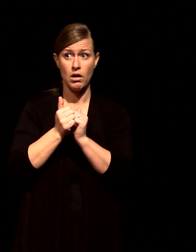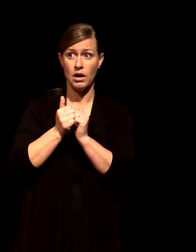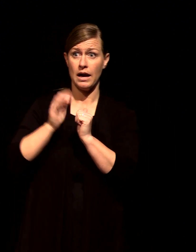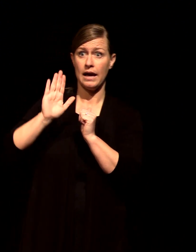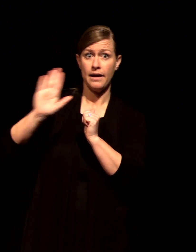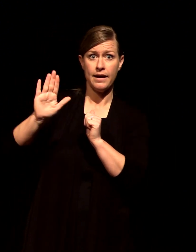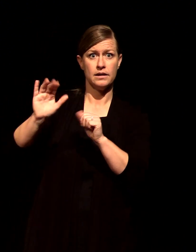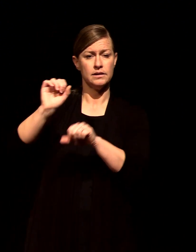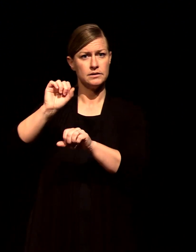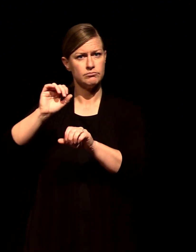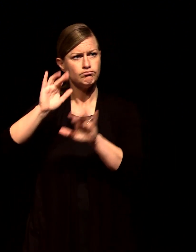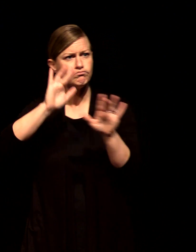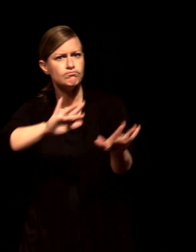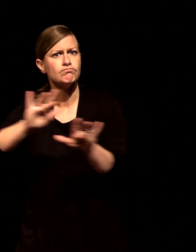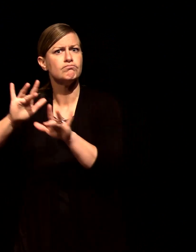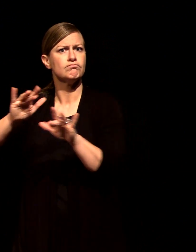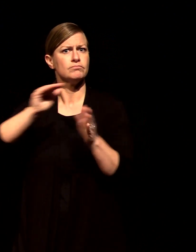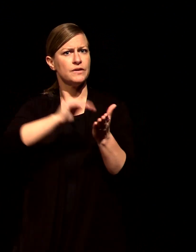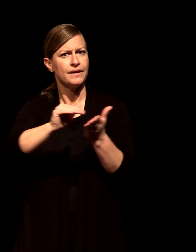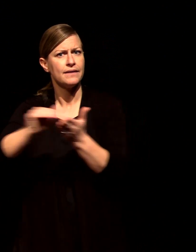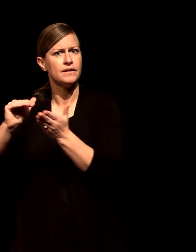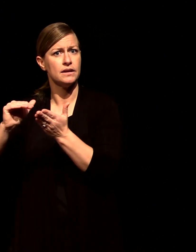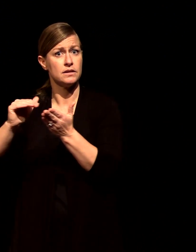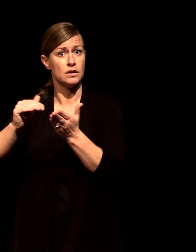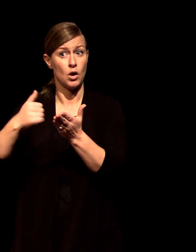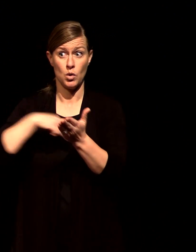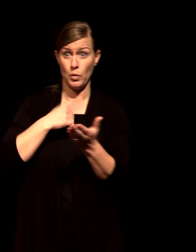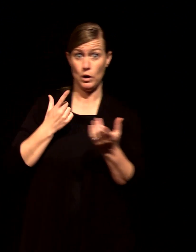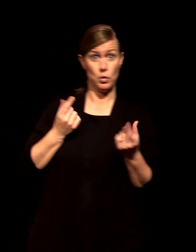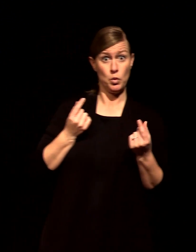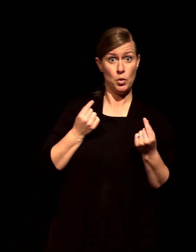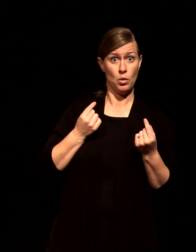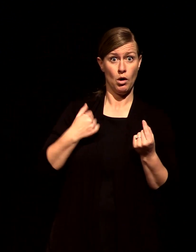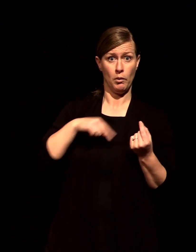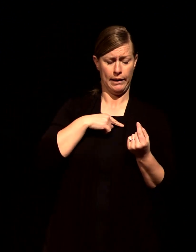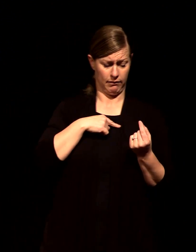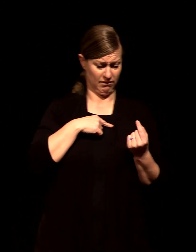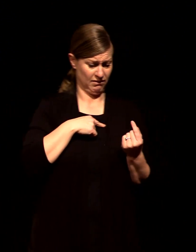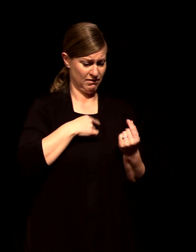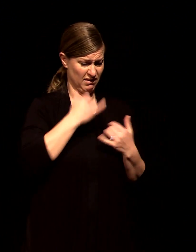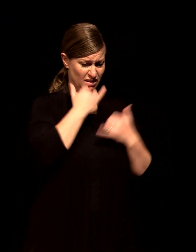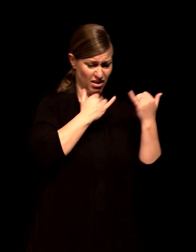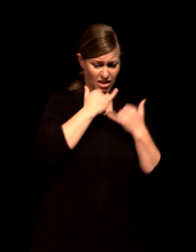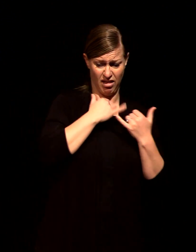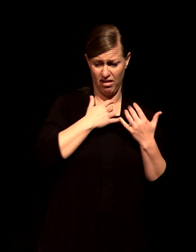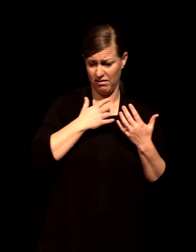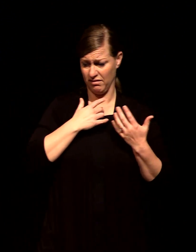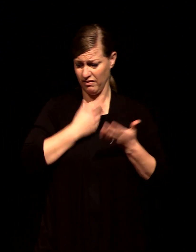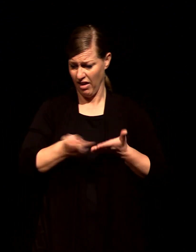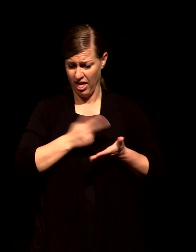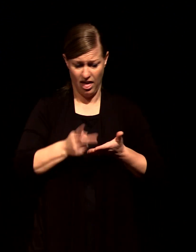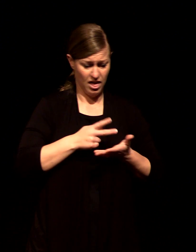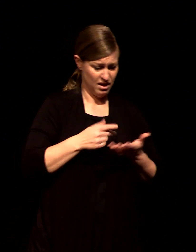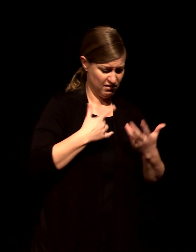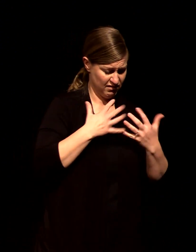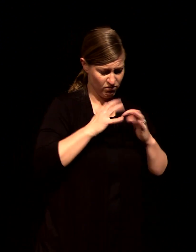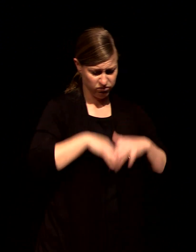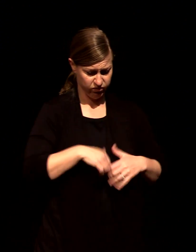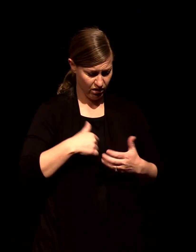can receive forgiveness he's saying that Jesus is joyful when we come to him in